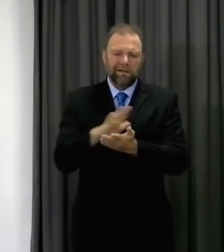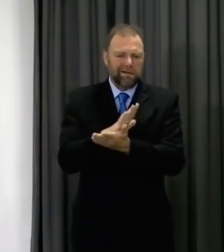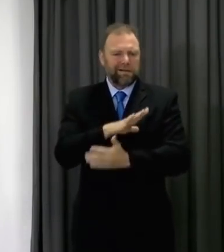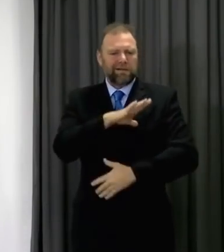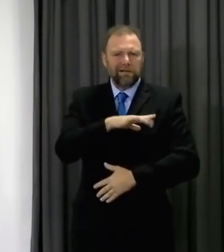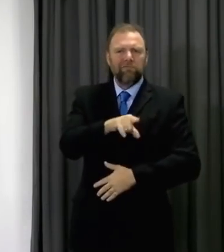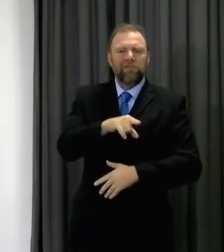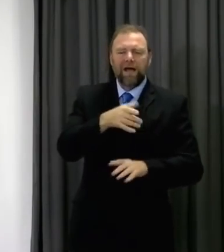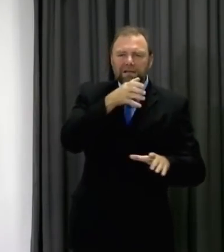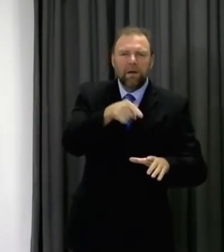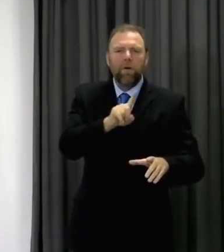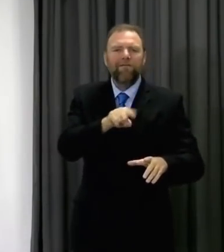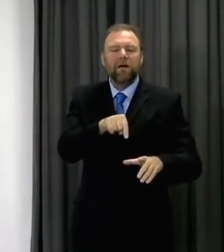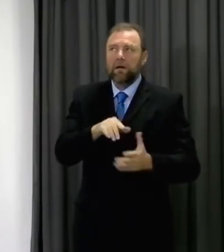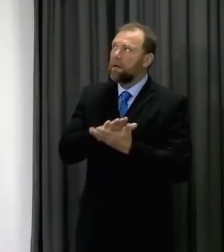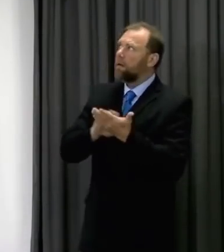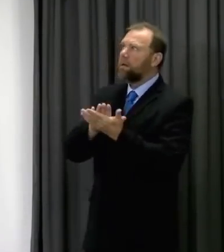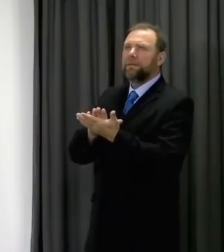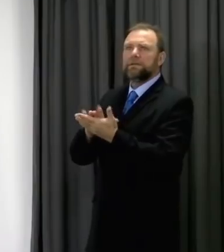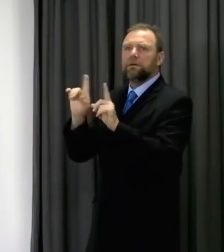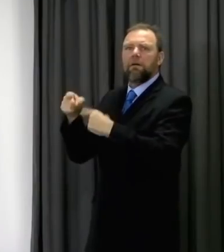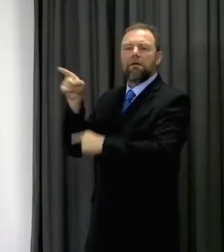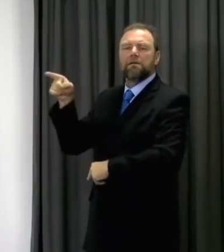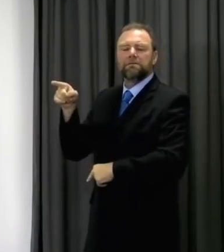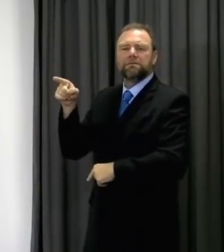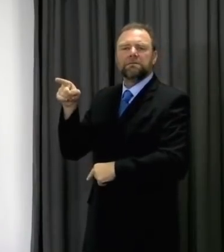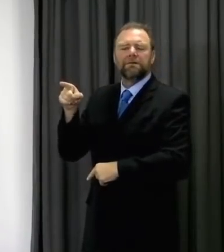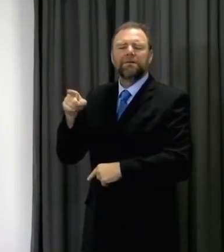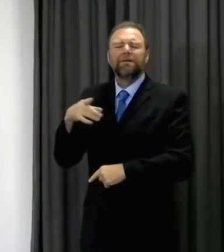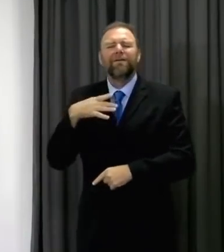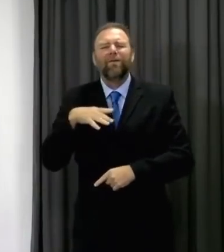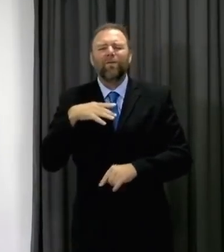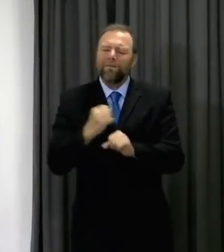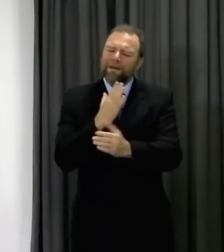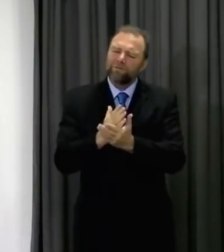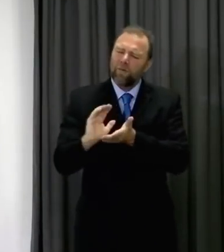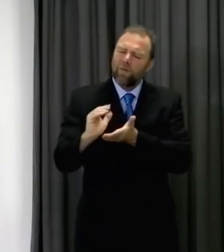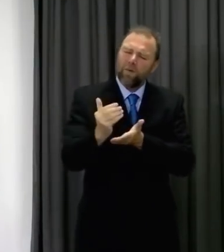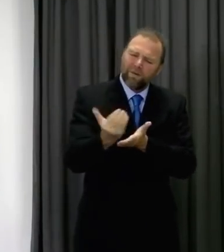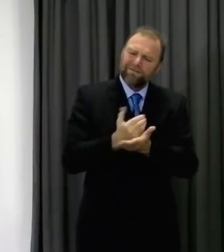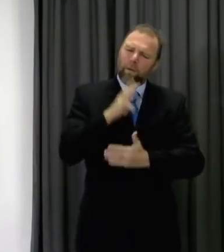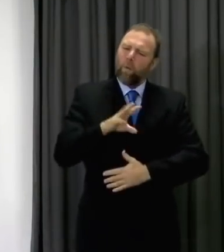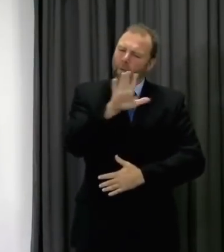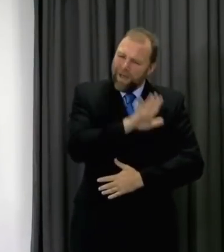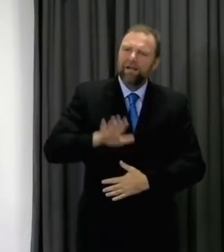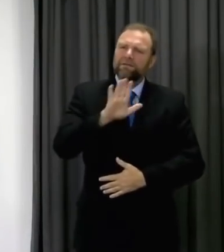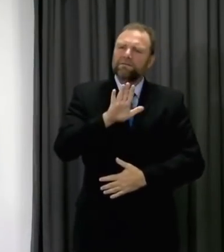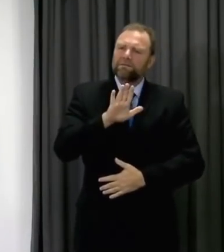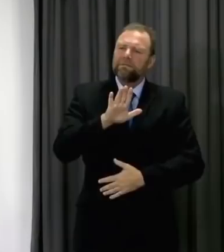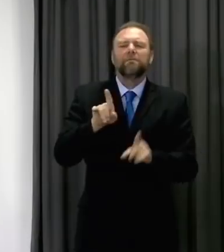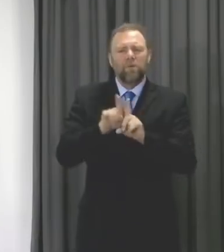We want to keep Wales safe and we want to keep the United Kingdom safe